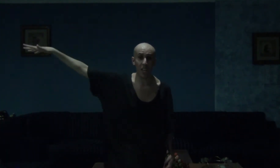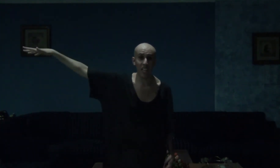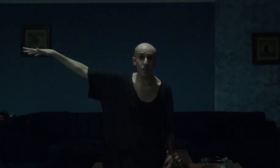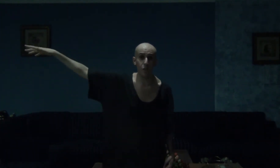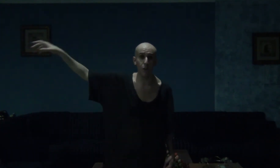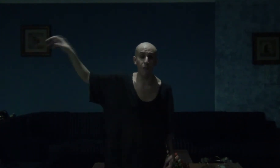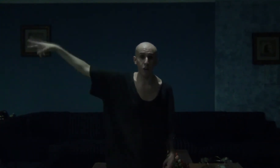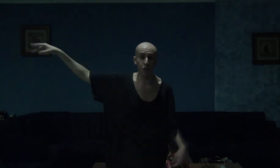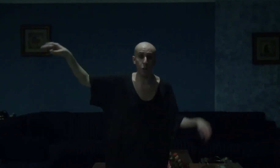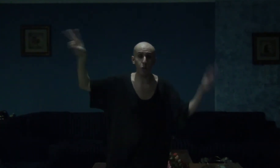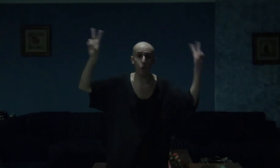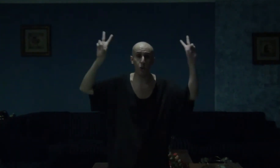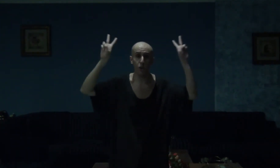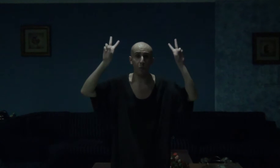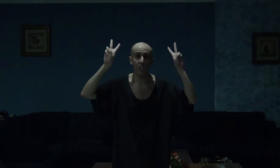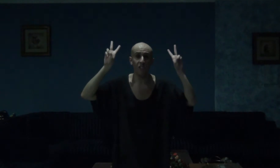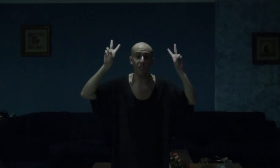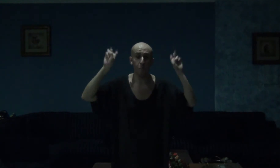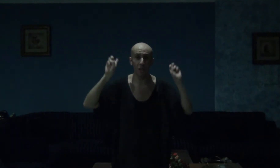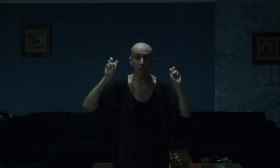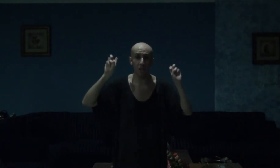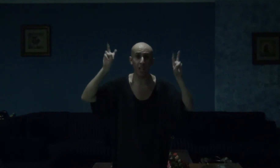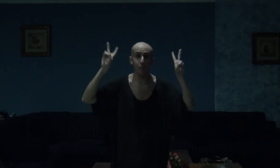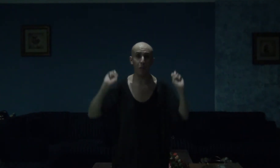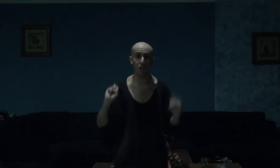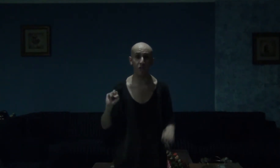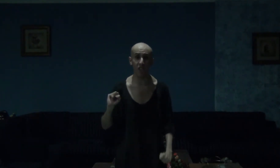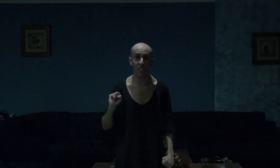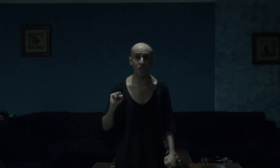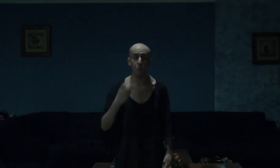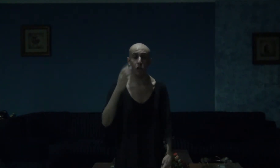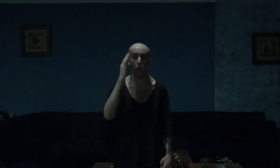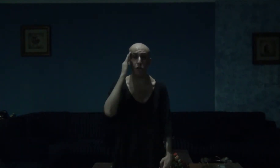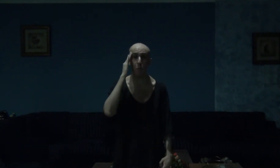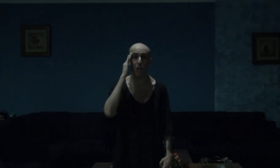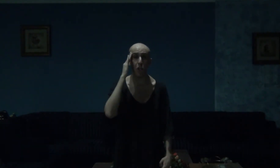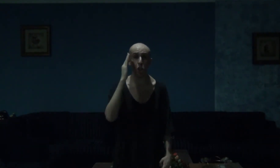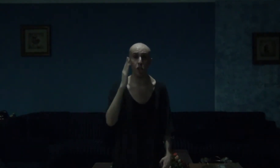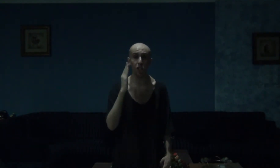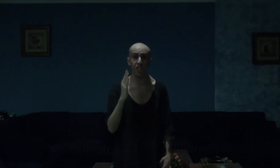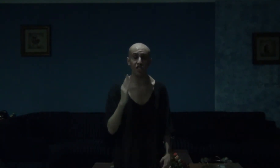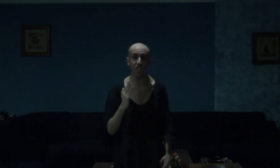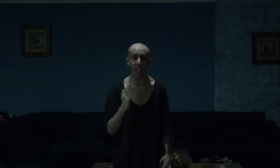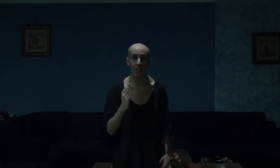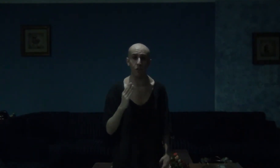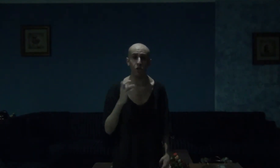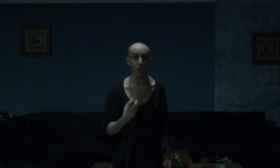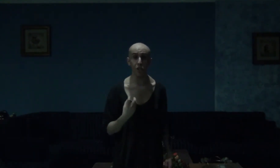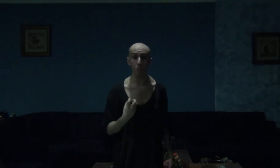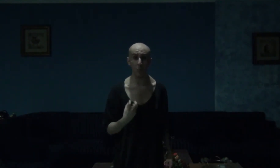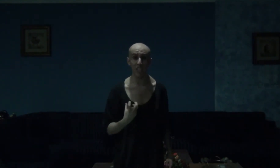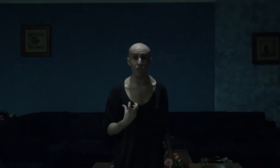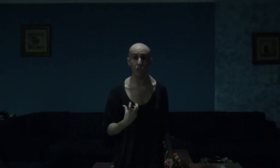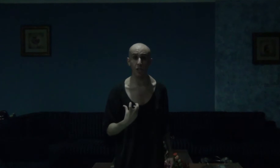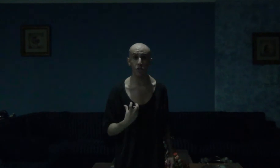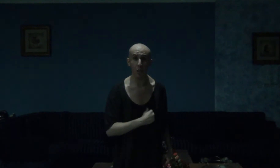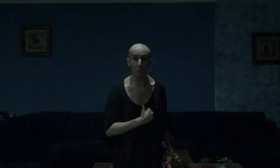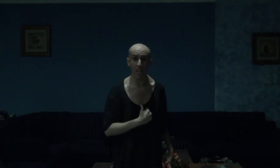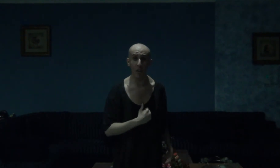hands of her so-called beloved mother and best friend. Because, my God, guys and gals, Dee Dee Blanchard, deep down,